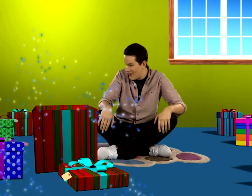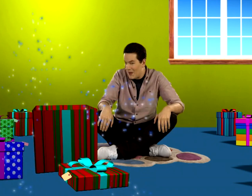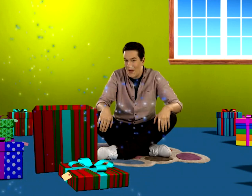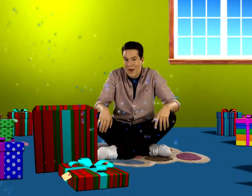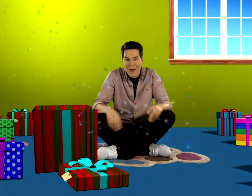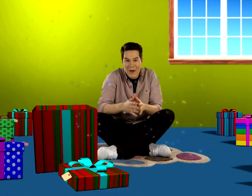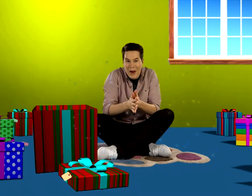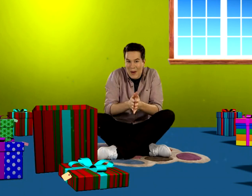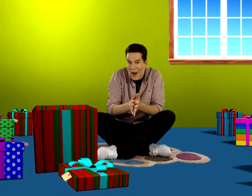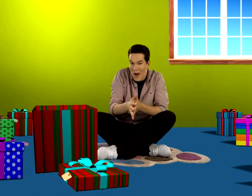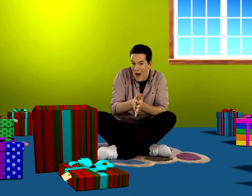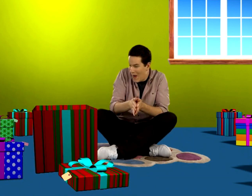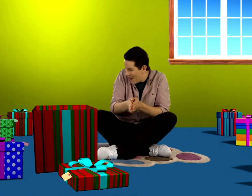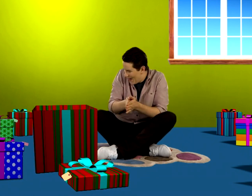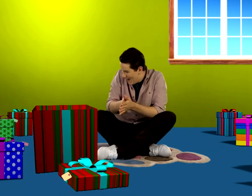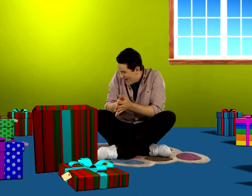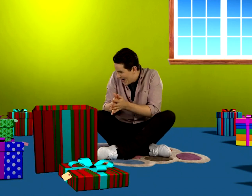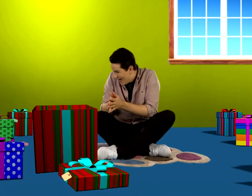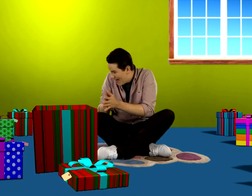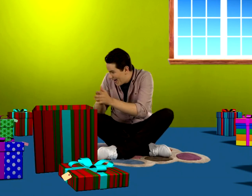I open my presents and what did I find there?